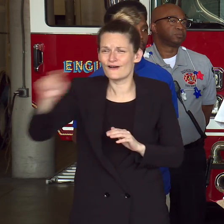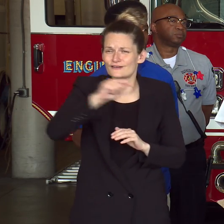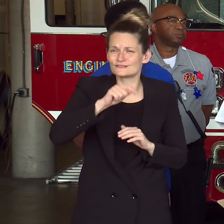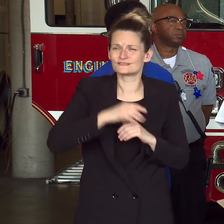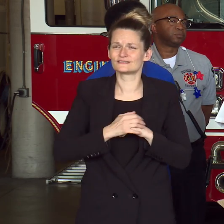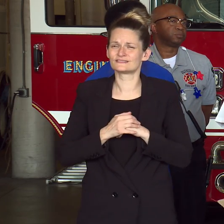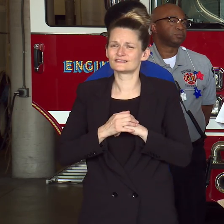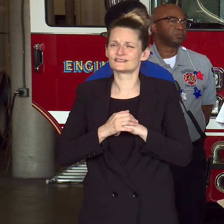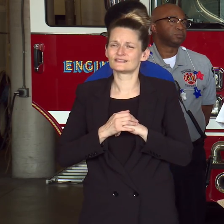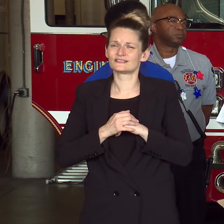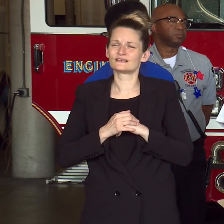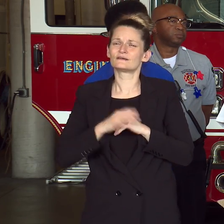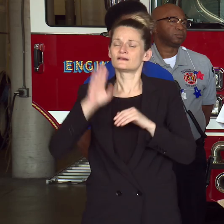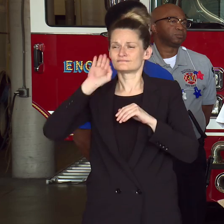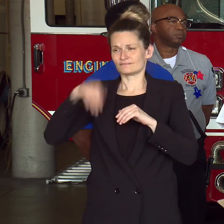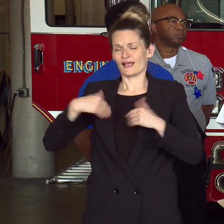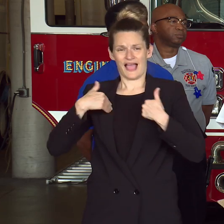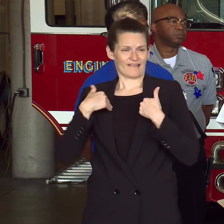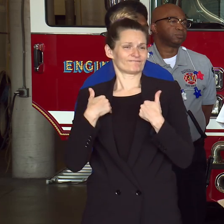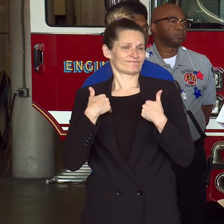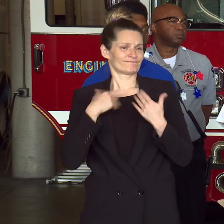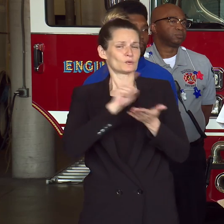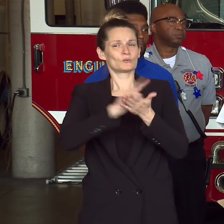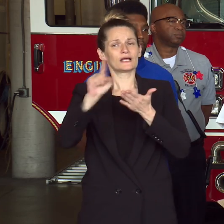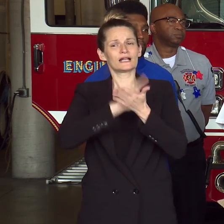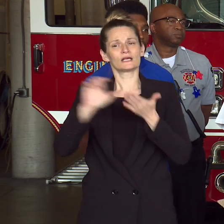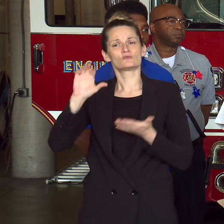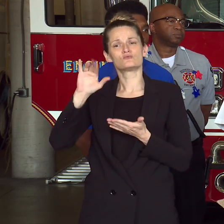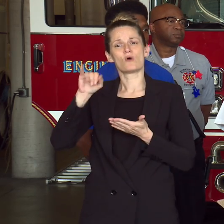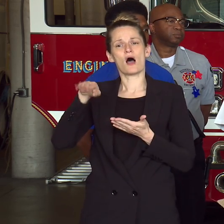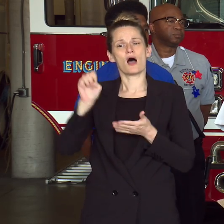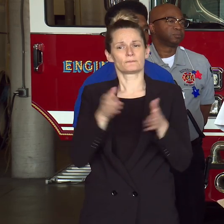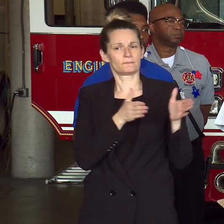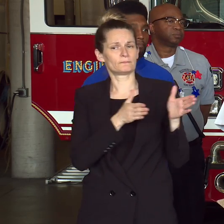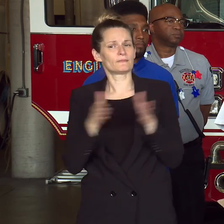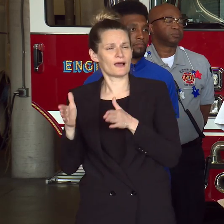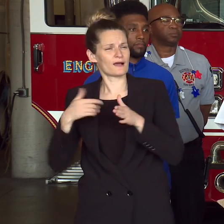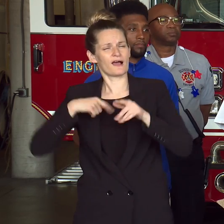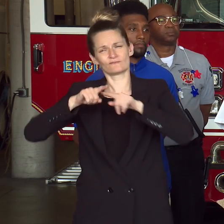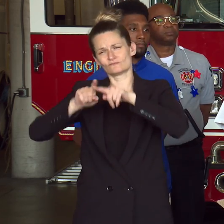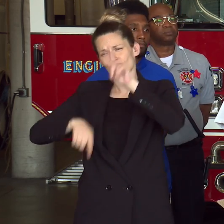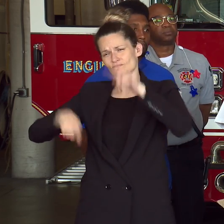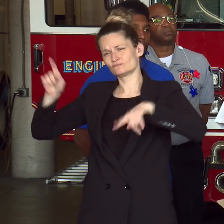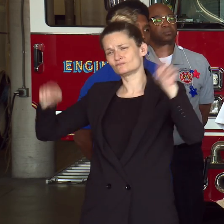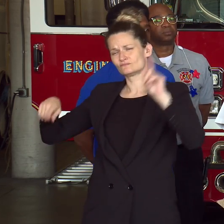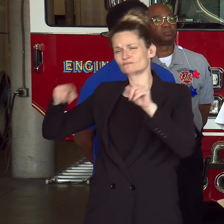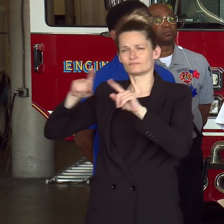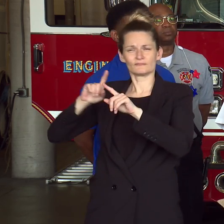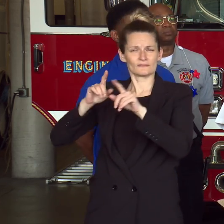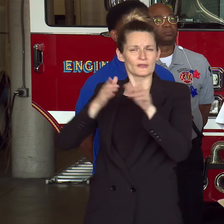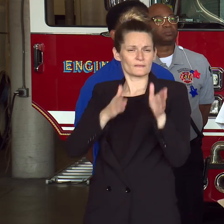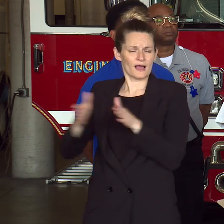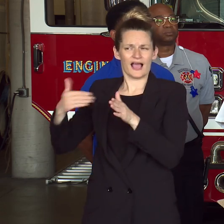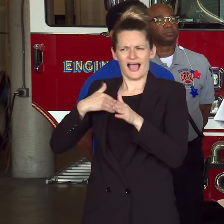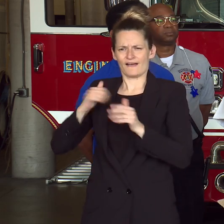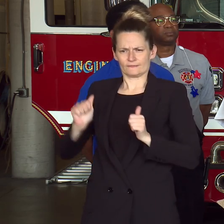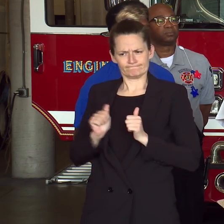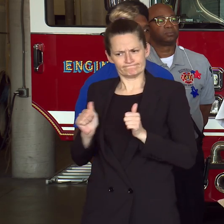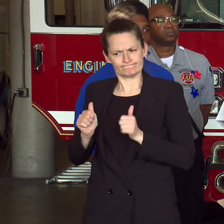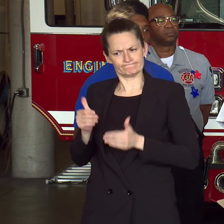the appropriate staffing and deployment to include various types of proactive enforcement and community engagement.